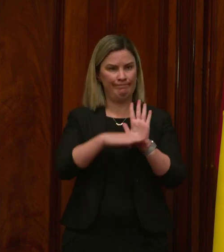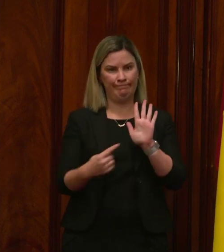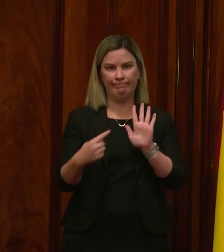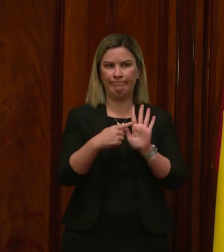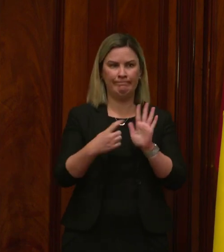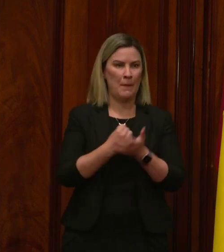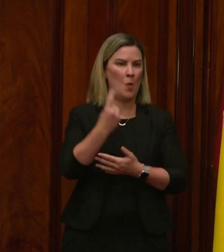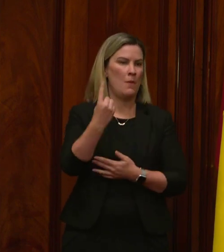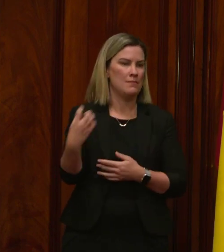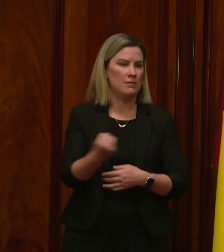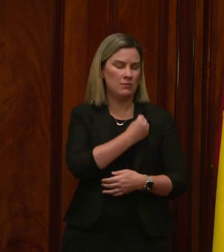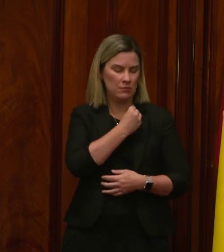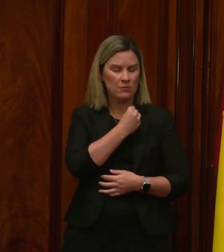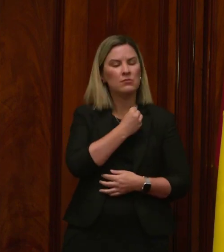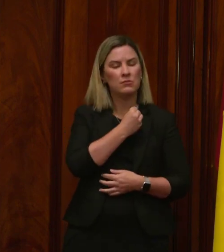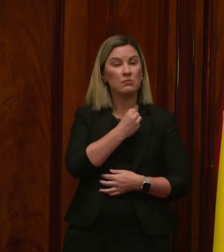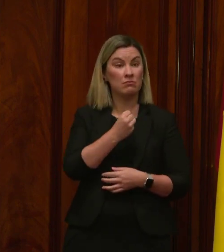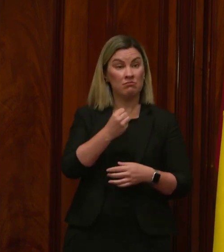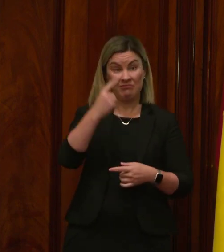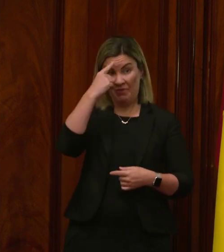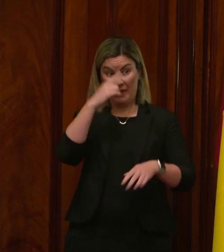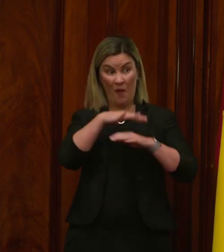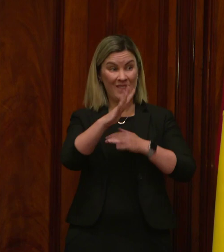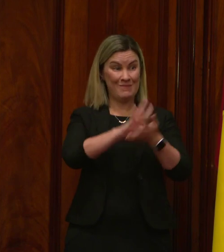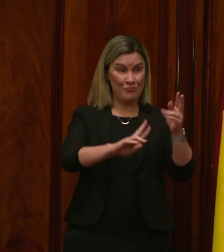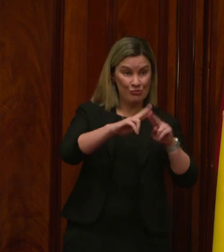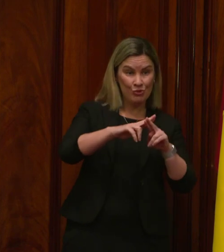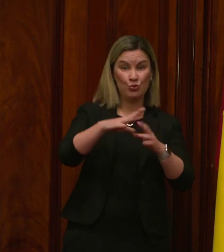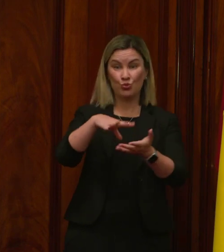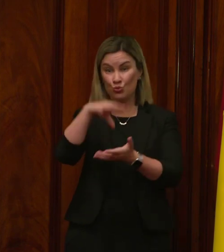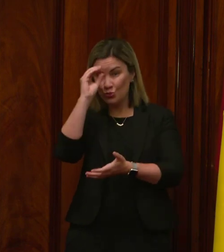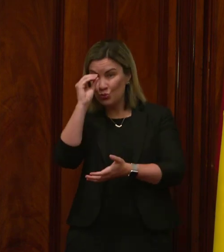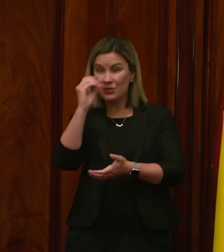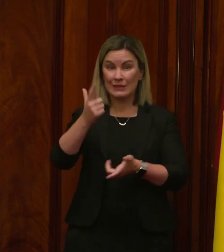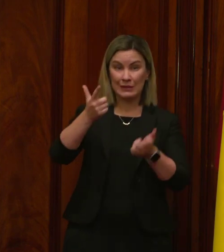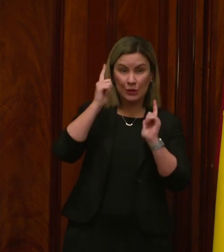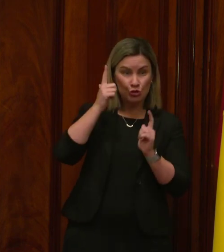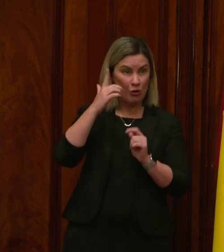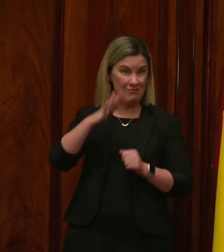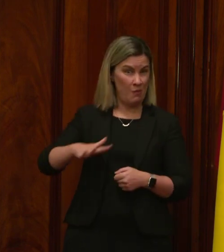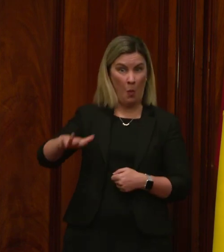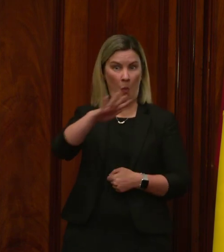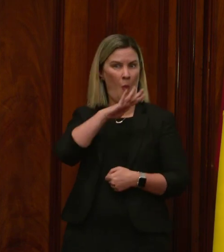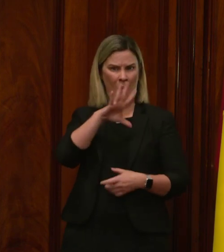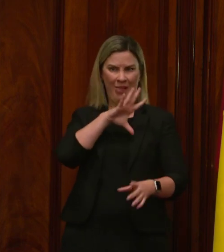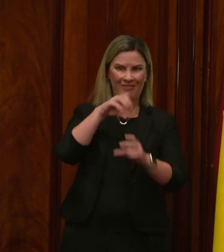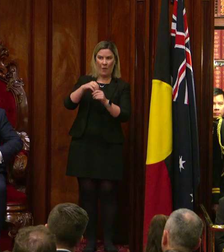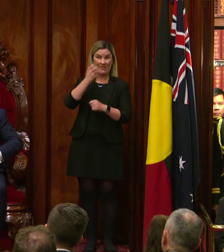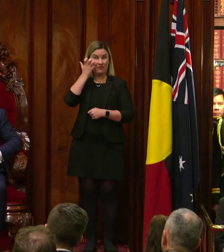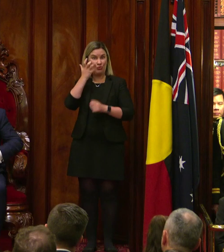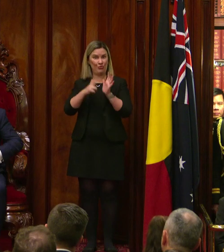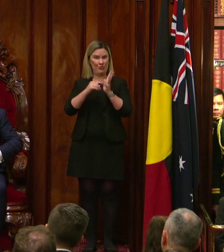This concerns not only parents, students and teachers, but everyone invested in the future of our state.